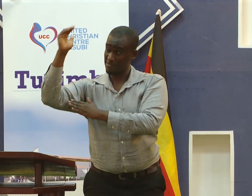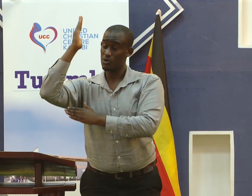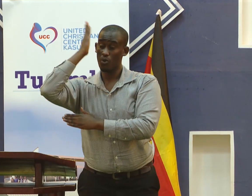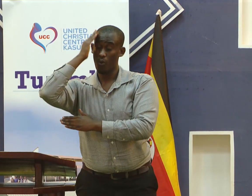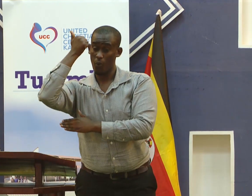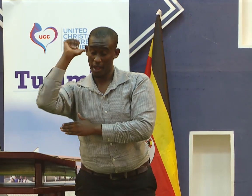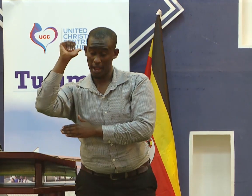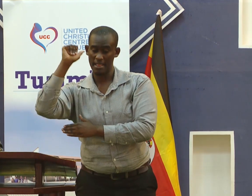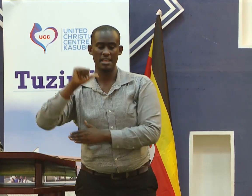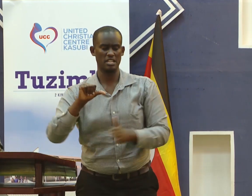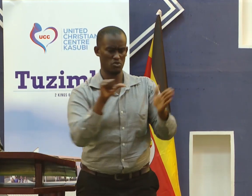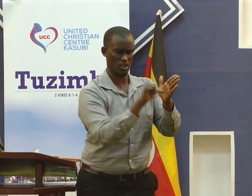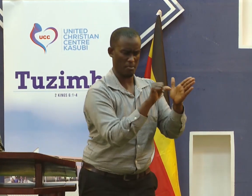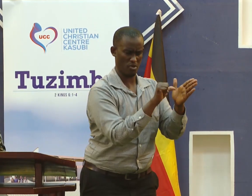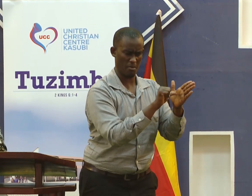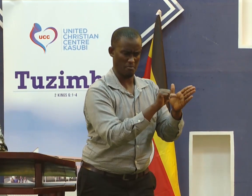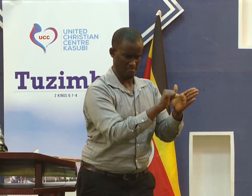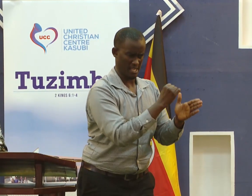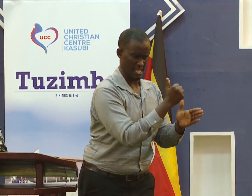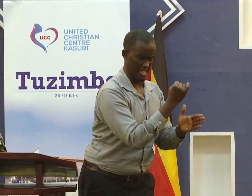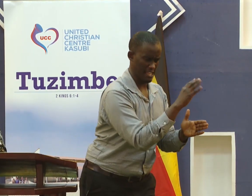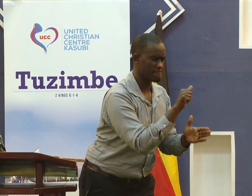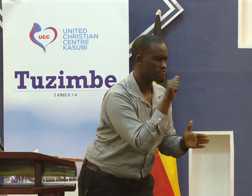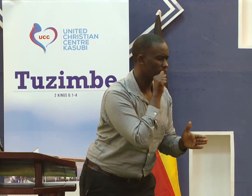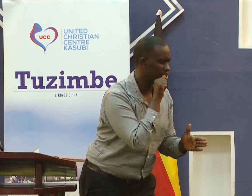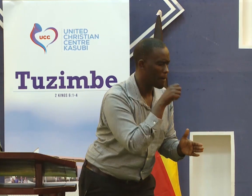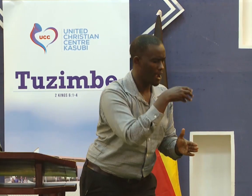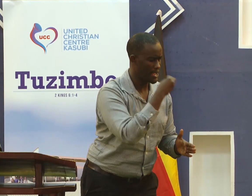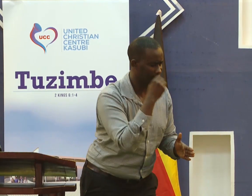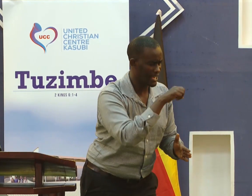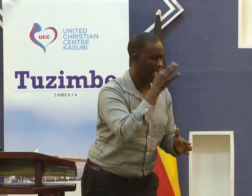He knew the trouble therein if he had eaten of it.